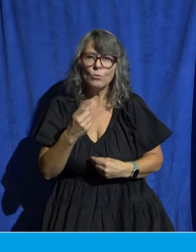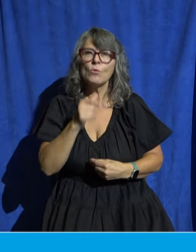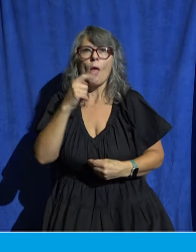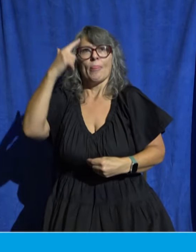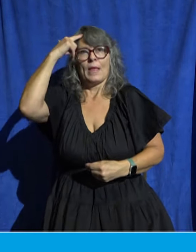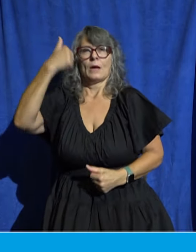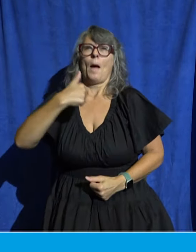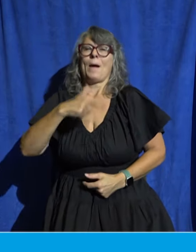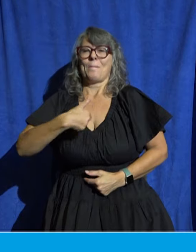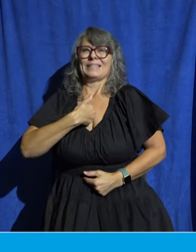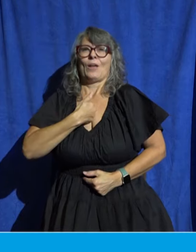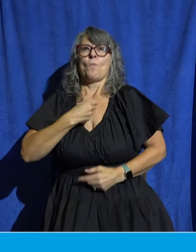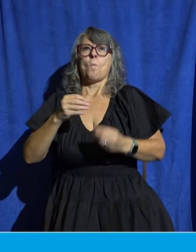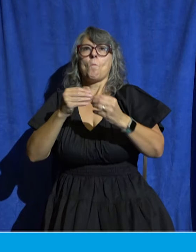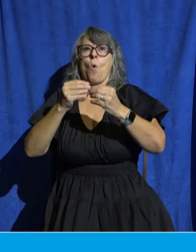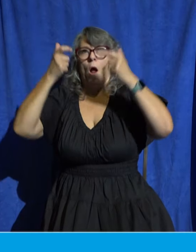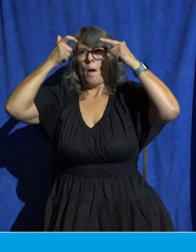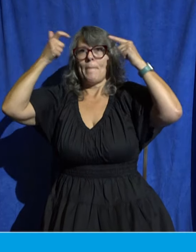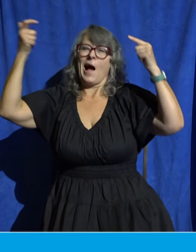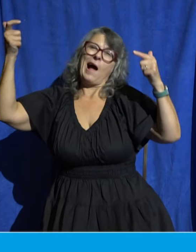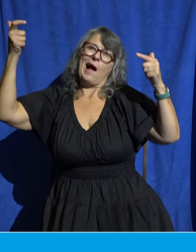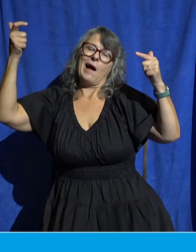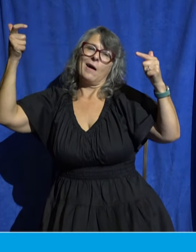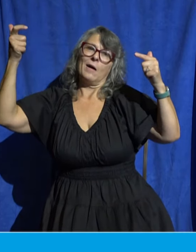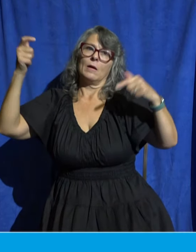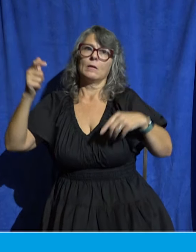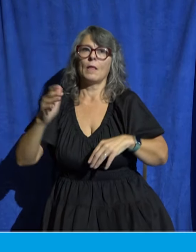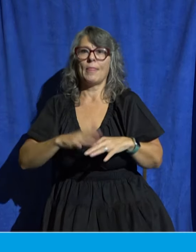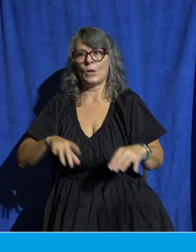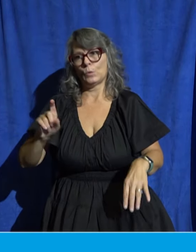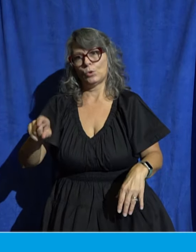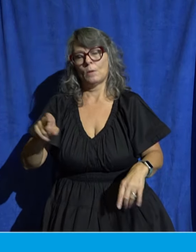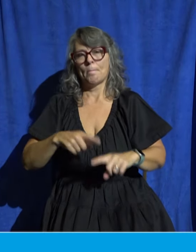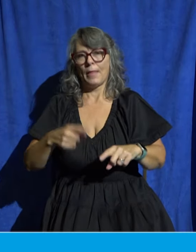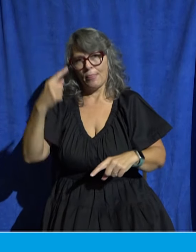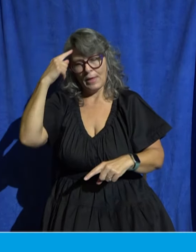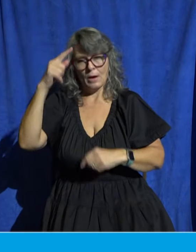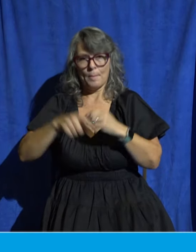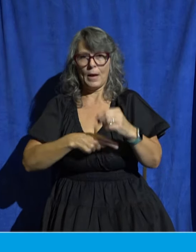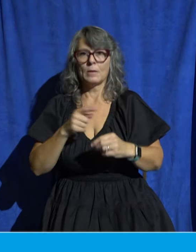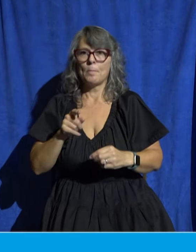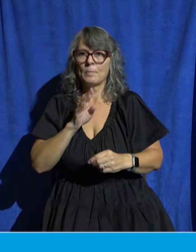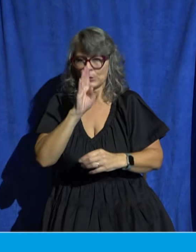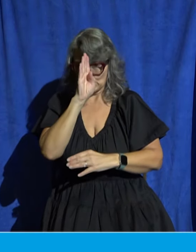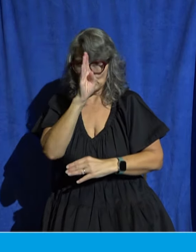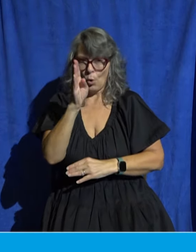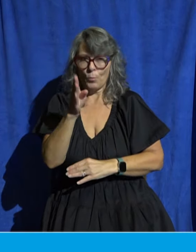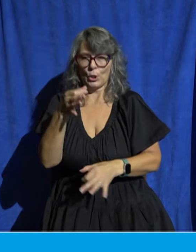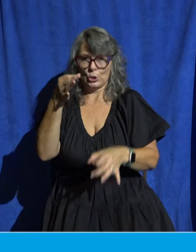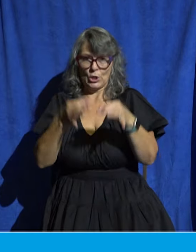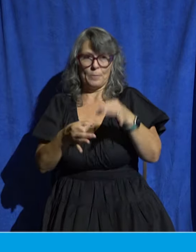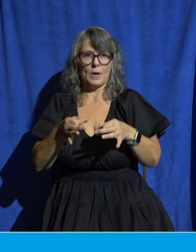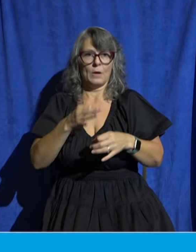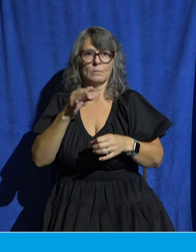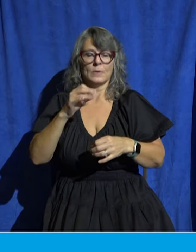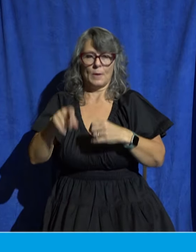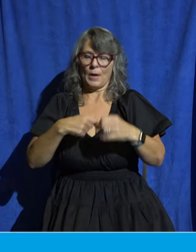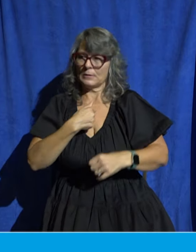highly than he ought to think, but to think with sober judgment. Flip back with me to 1 Corinthians because this is what was